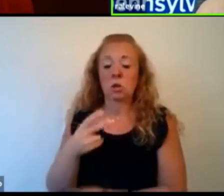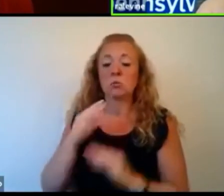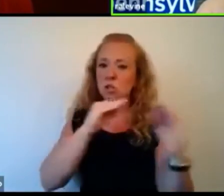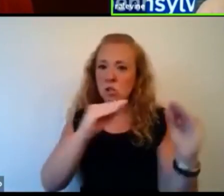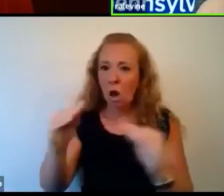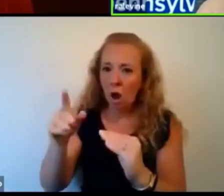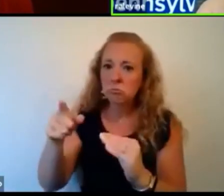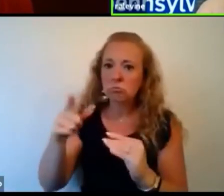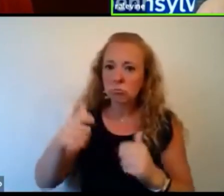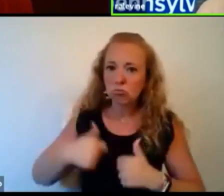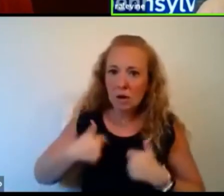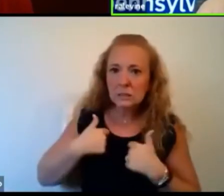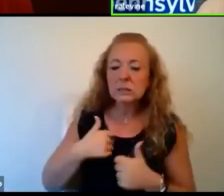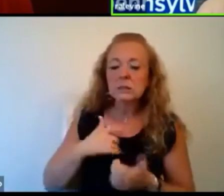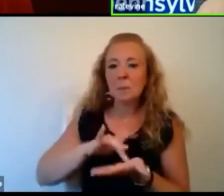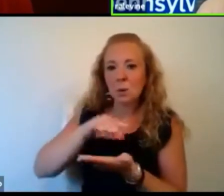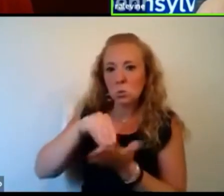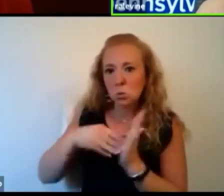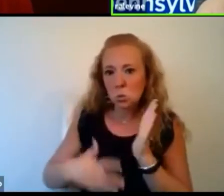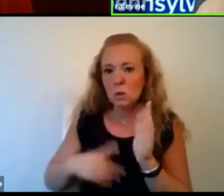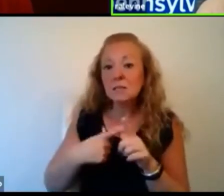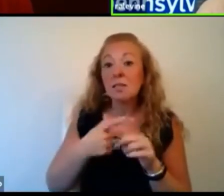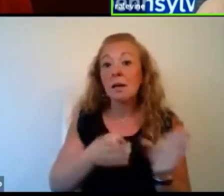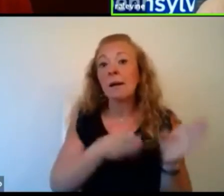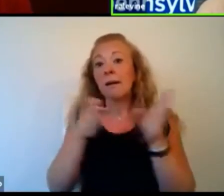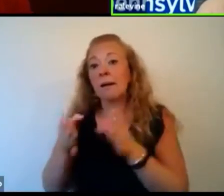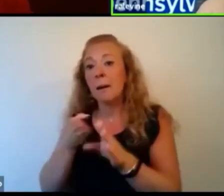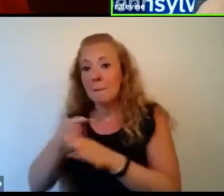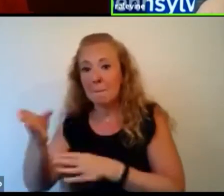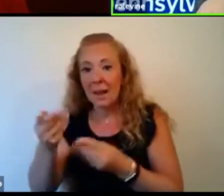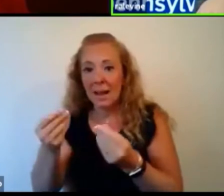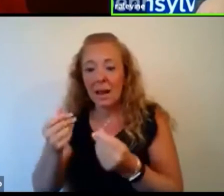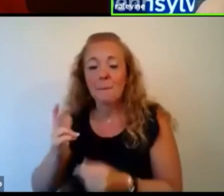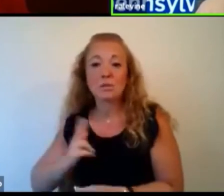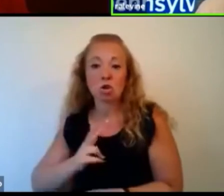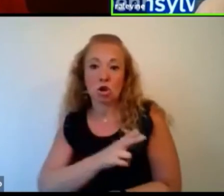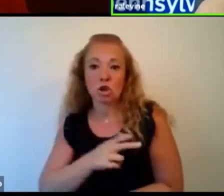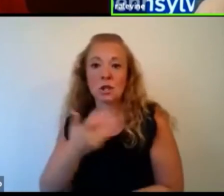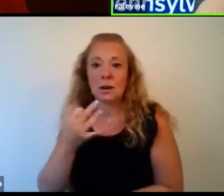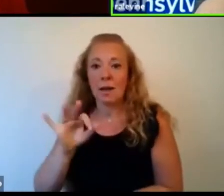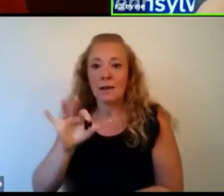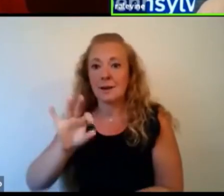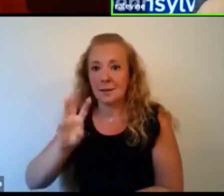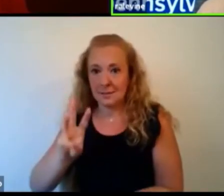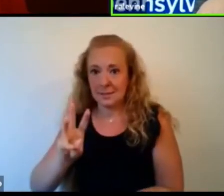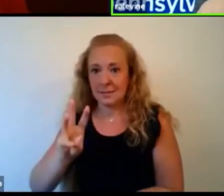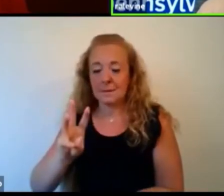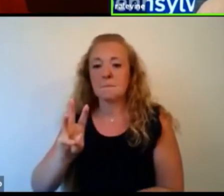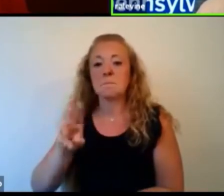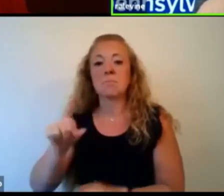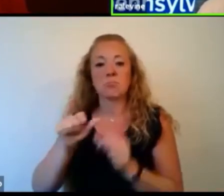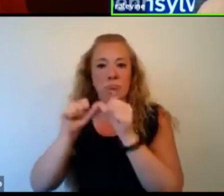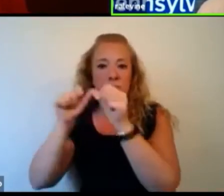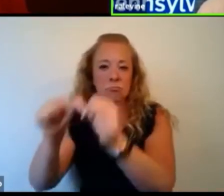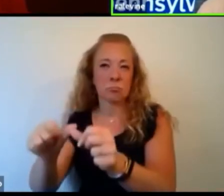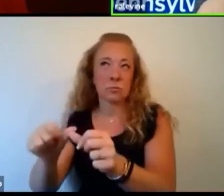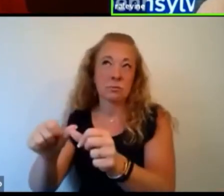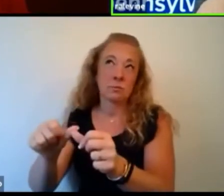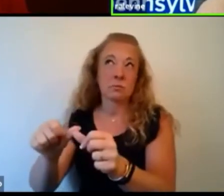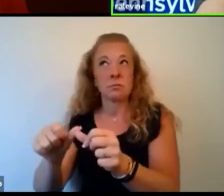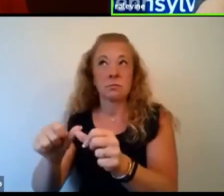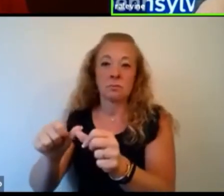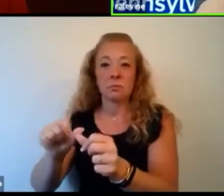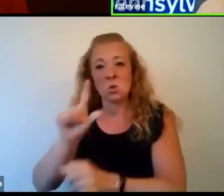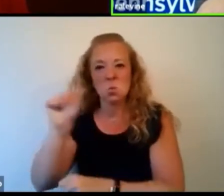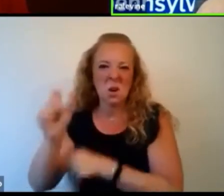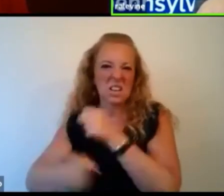and did pediatrics. And then I moved to the main campus in Hershey in 1996, where I remained for essentially 19, 20 years,